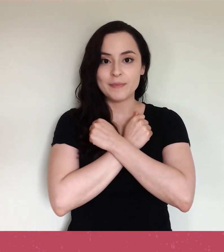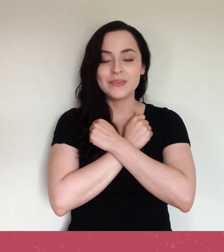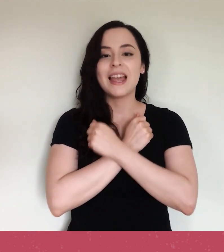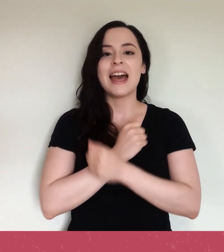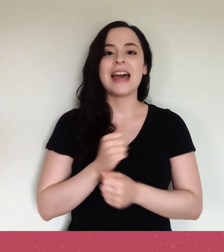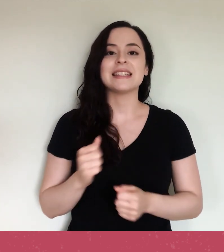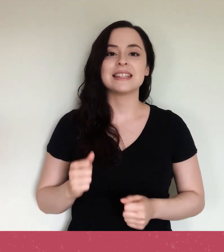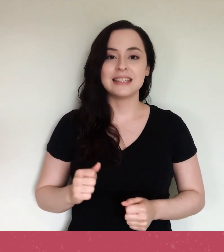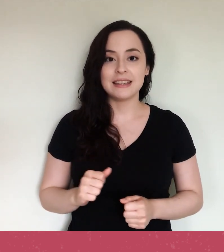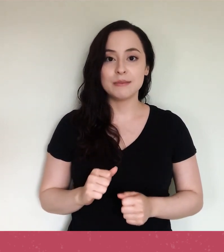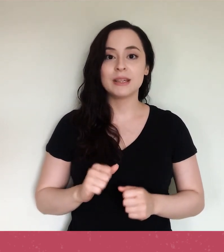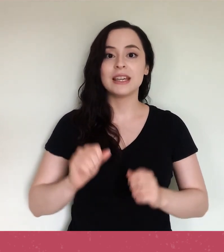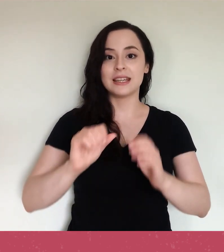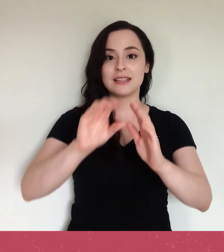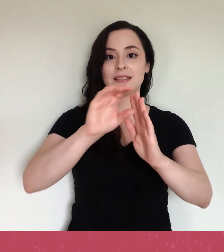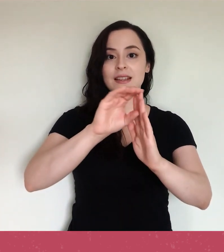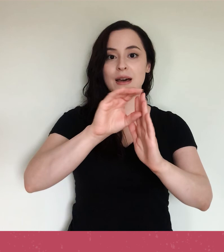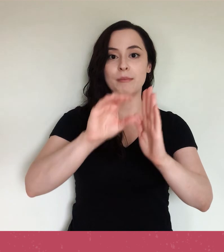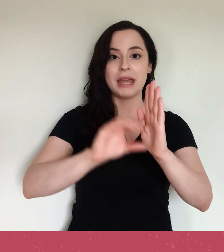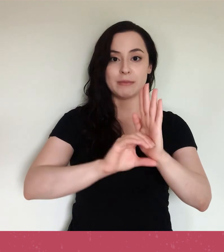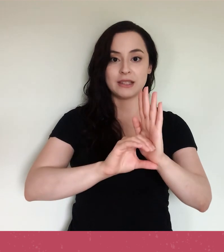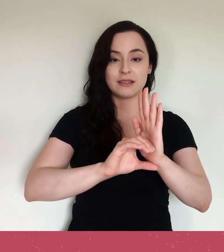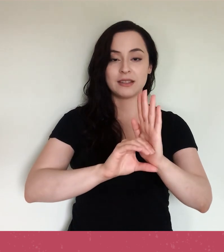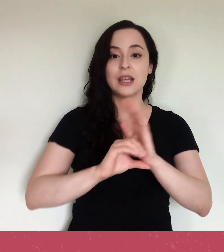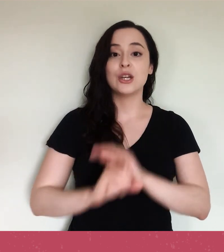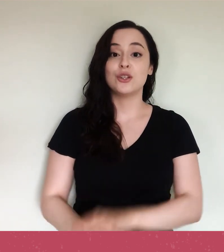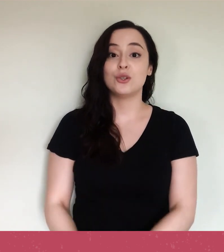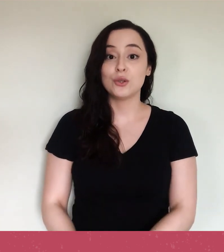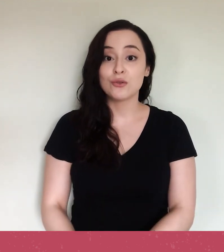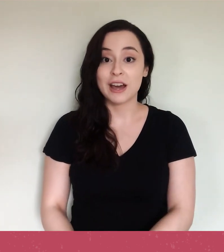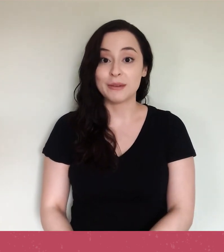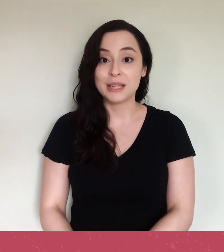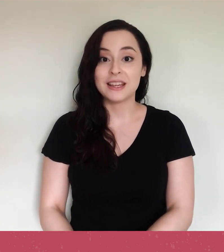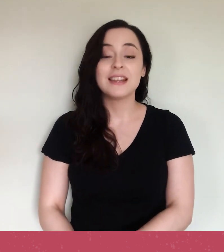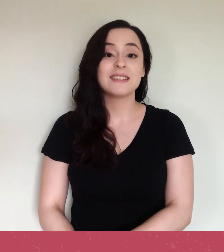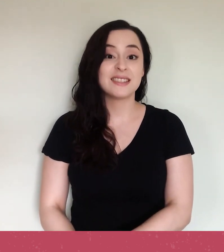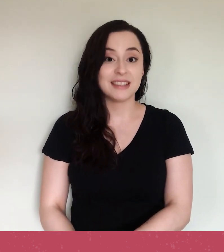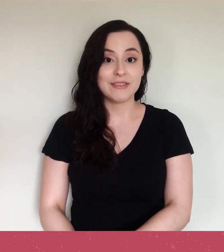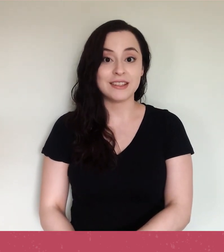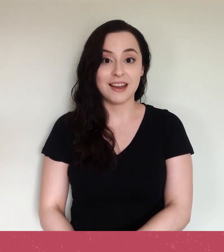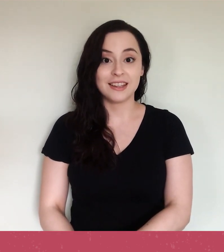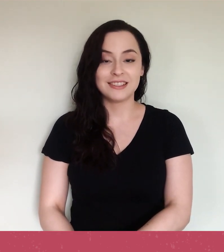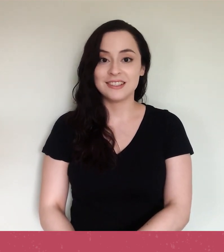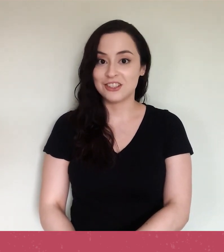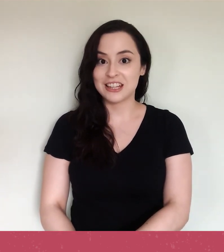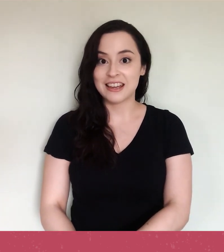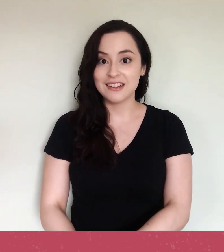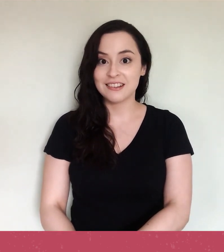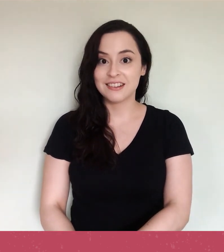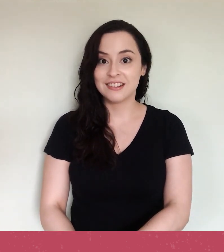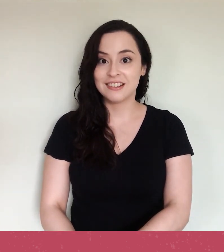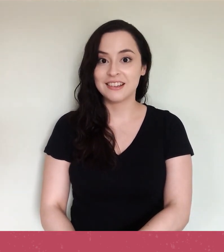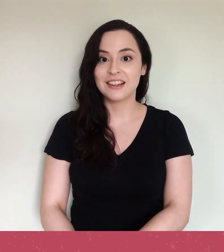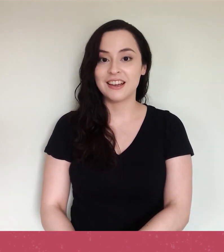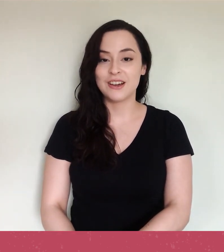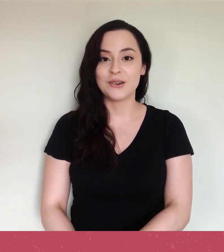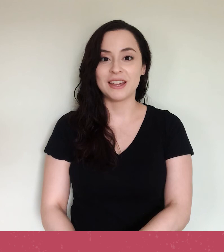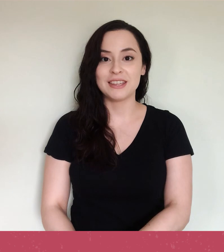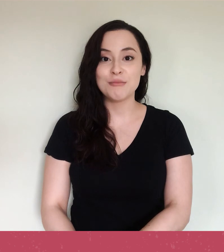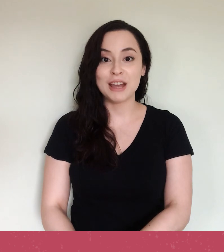love him and keep his commandments. Deuteronomy 7.9. Did you get it?